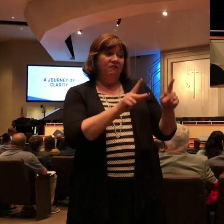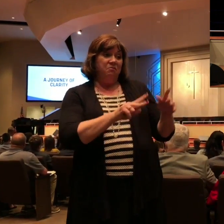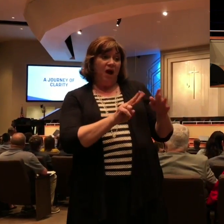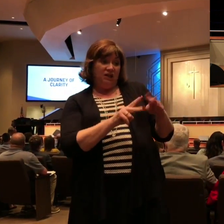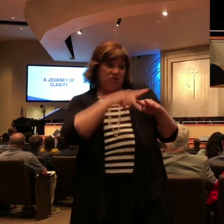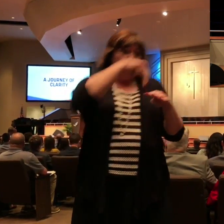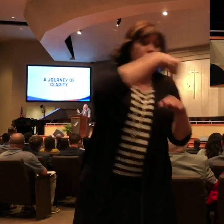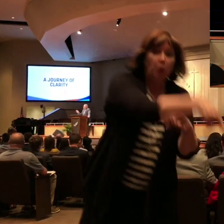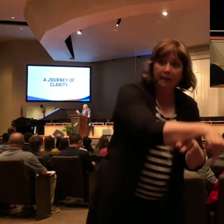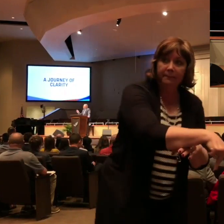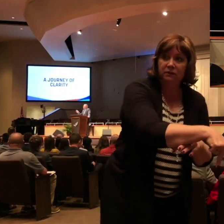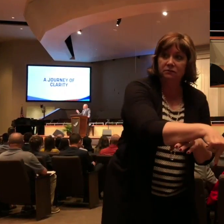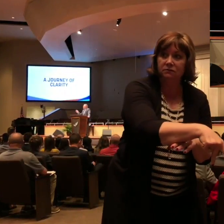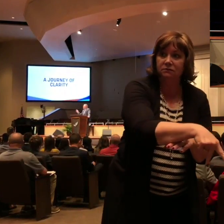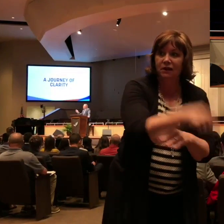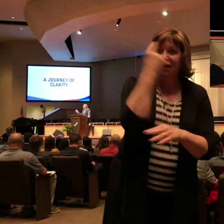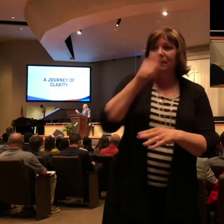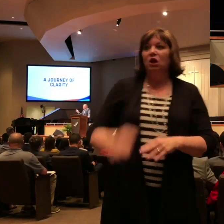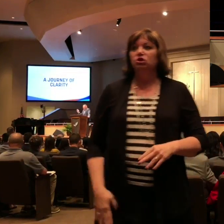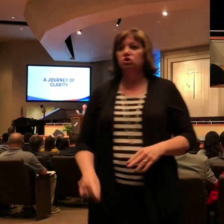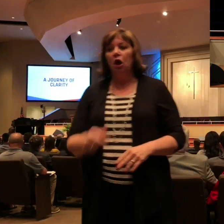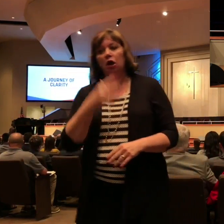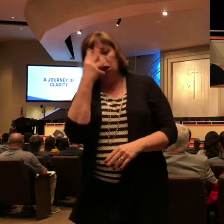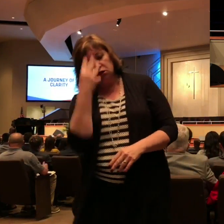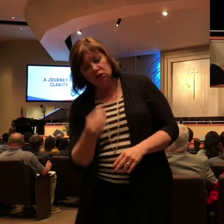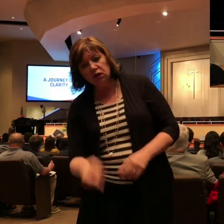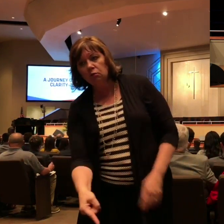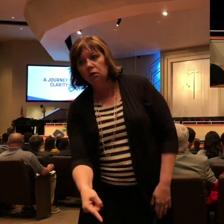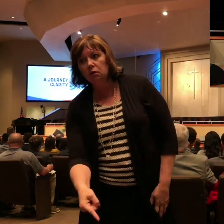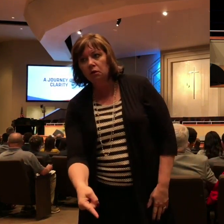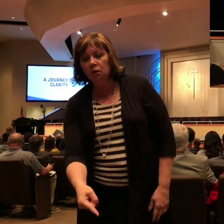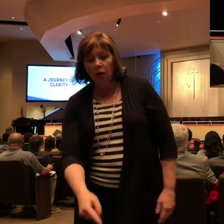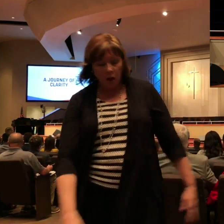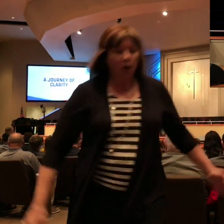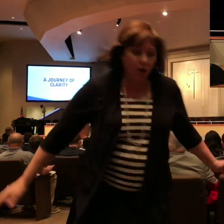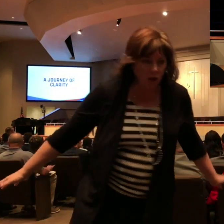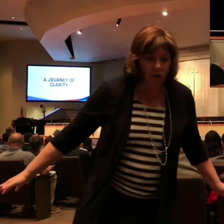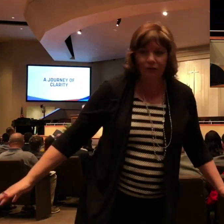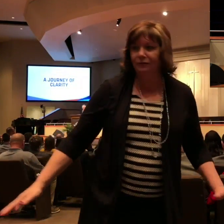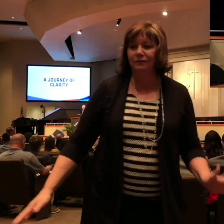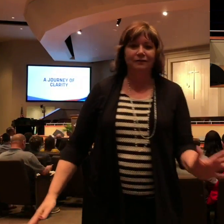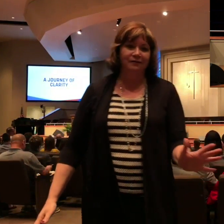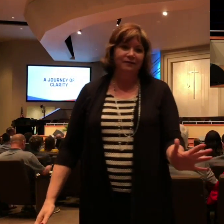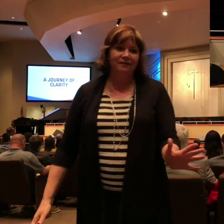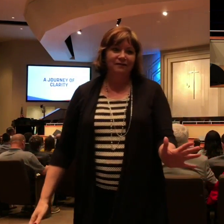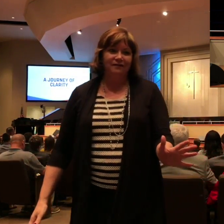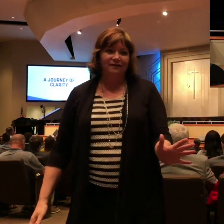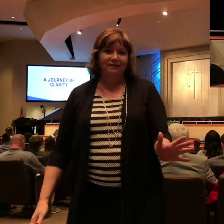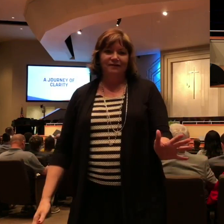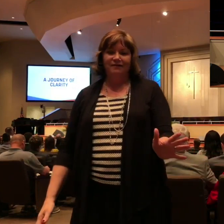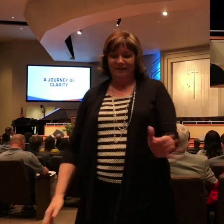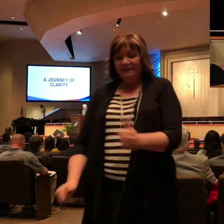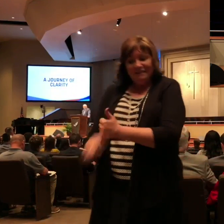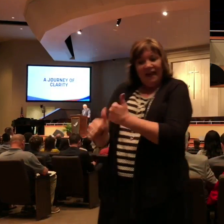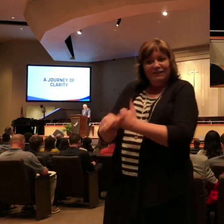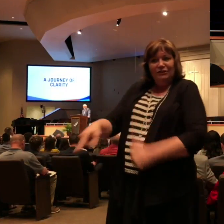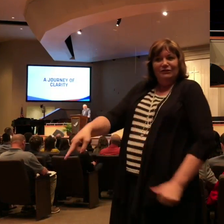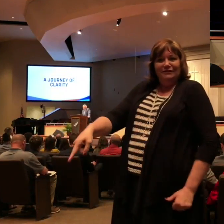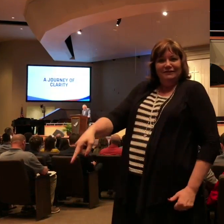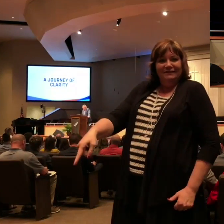And sometimes what we think and what's there doesn't really add up. Now, as we go to the book of Philippians and we think about